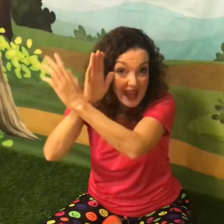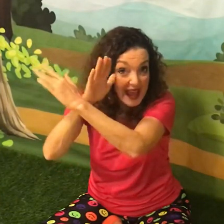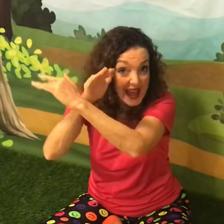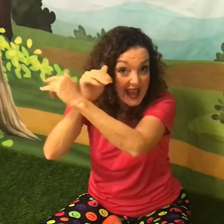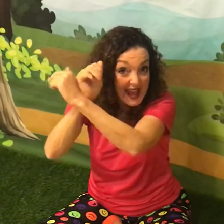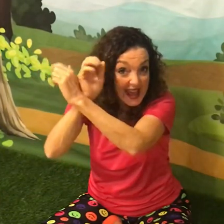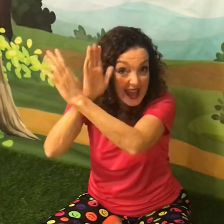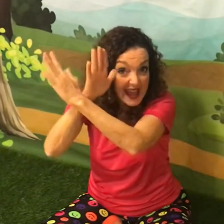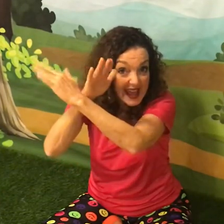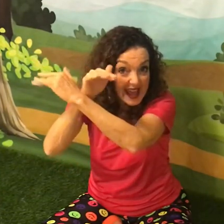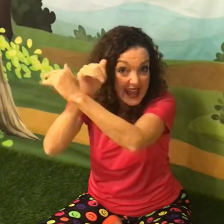Amen.